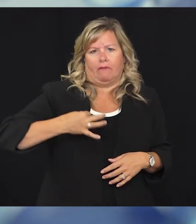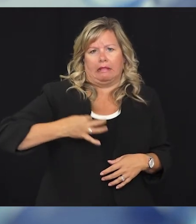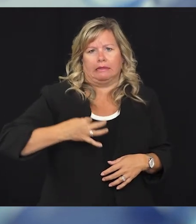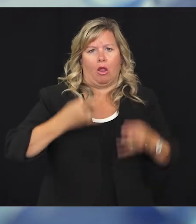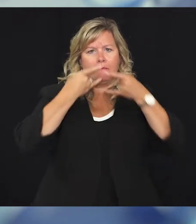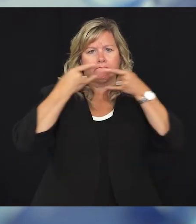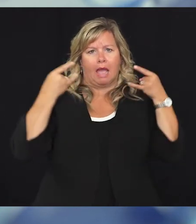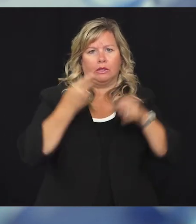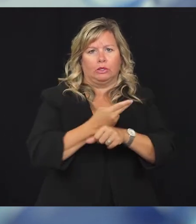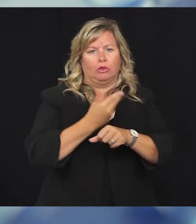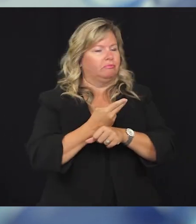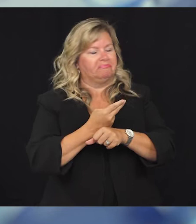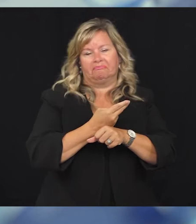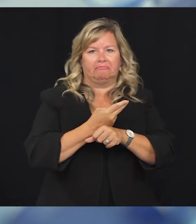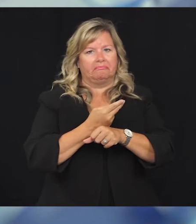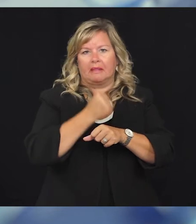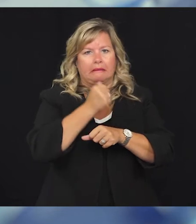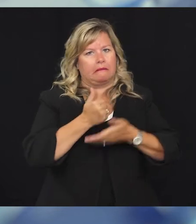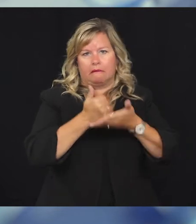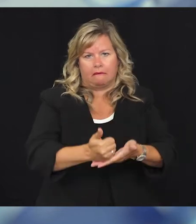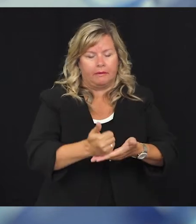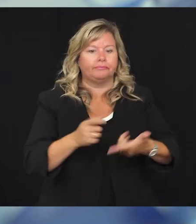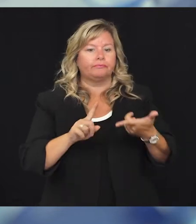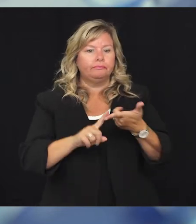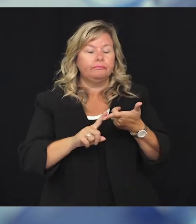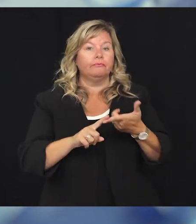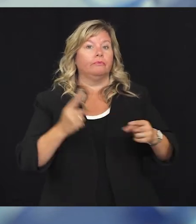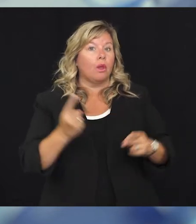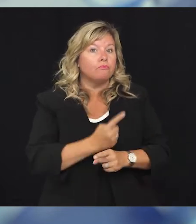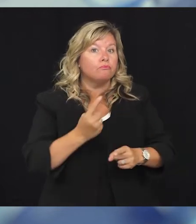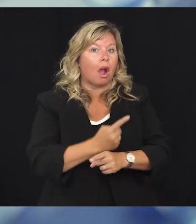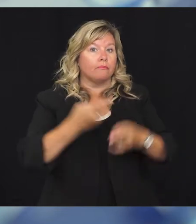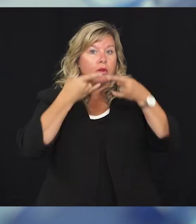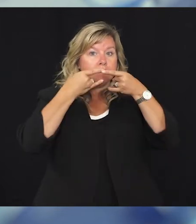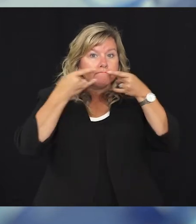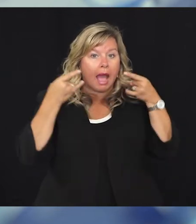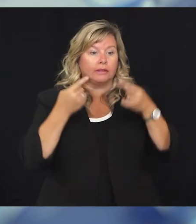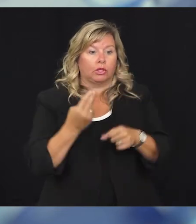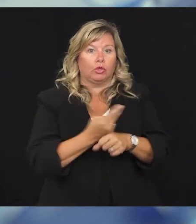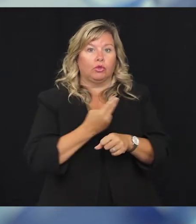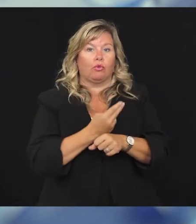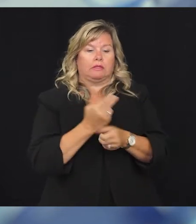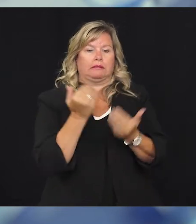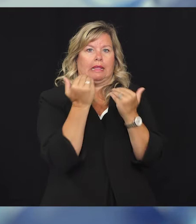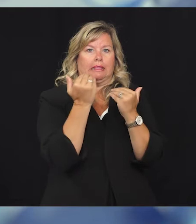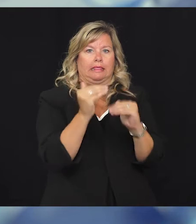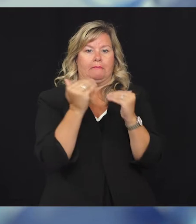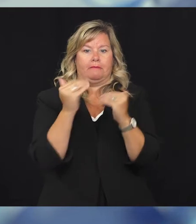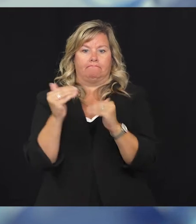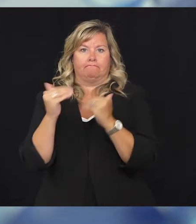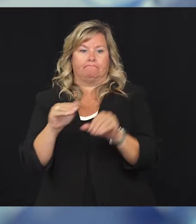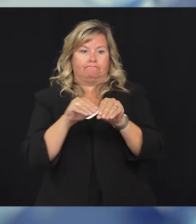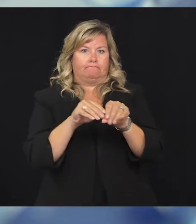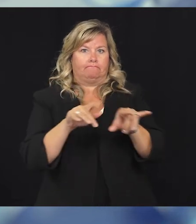universal mask use. Second, they observed that proper mask use did limit disruptions due to